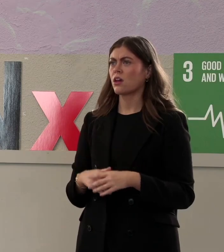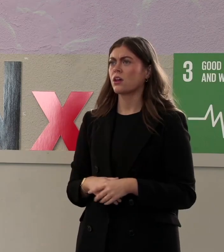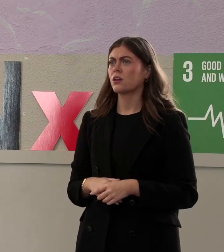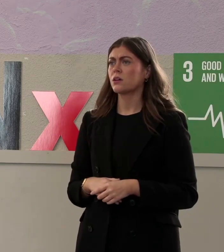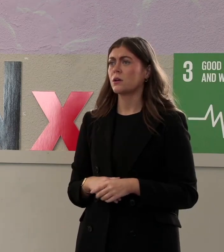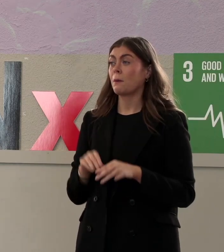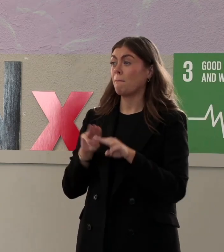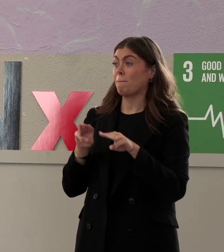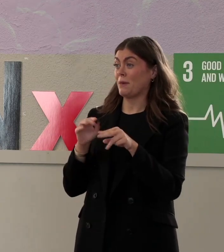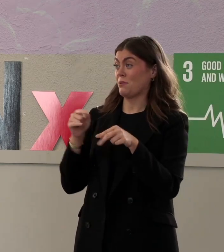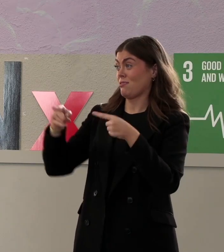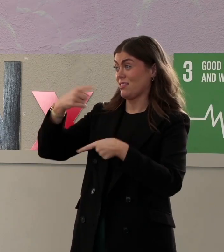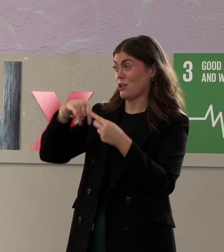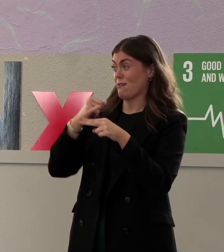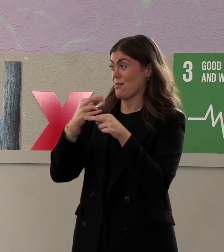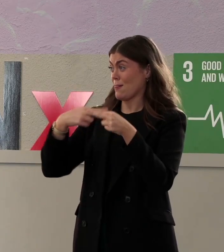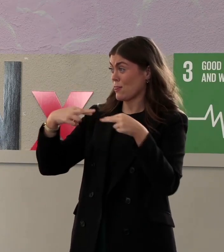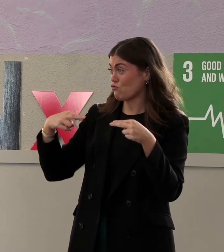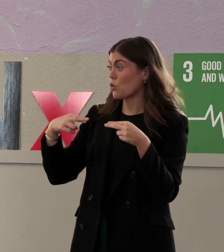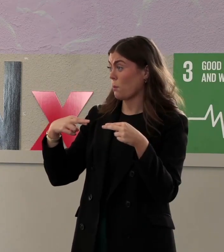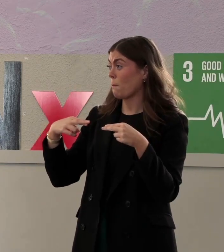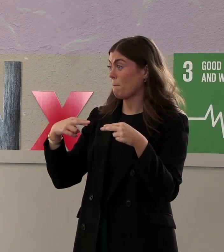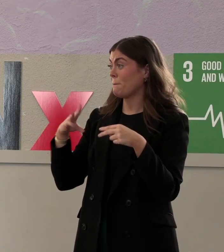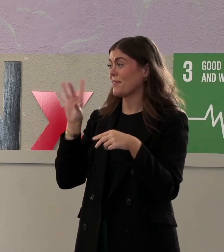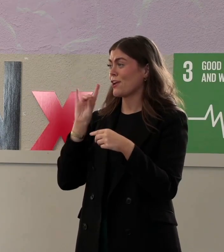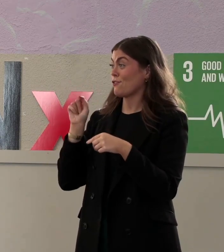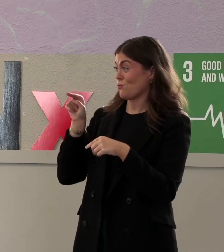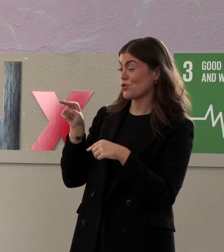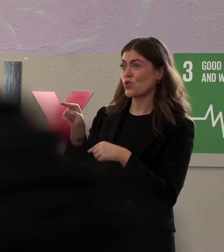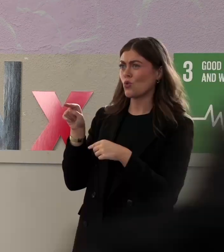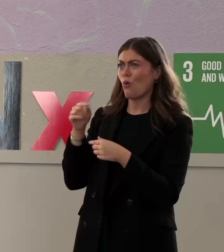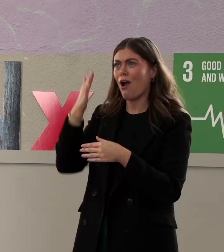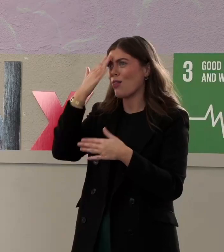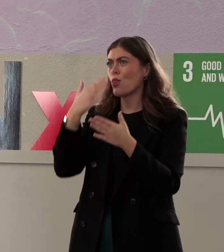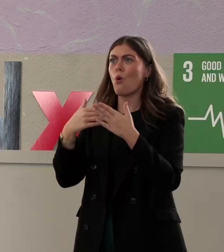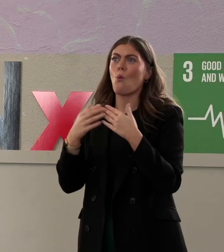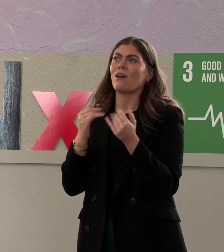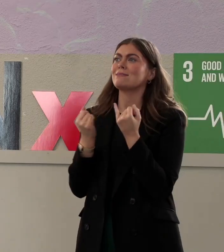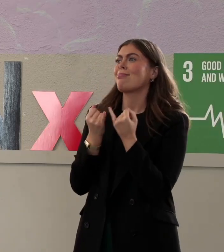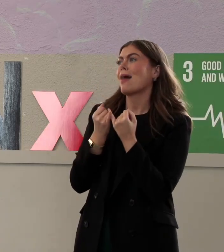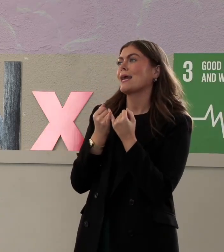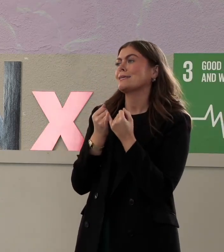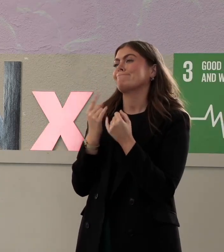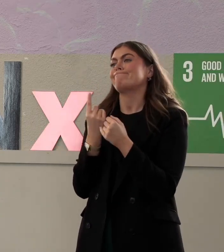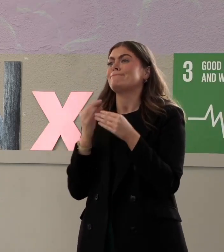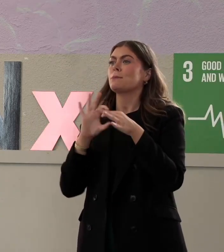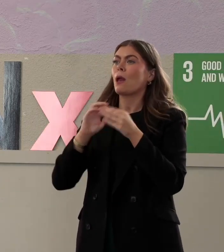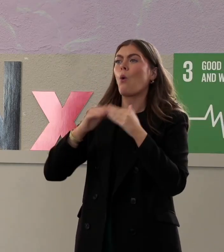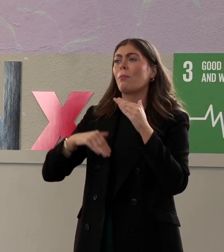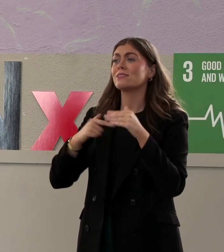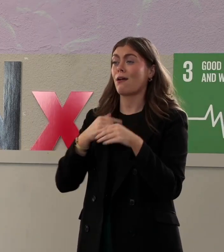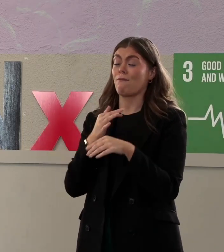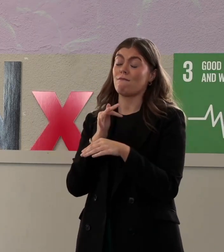People in this room today have heard from you, I know what homelessness is like. I come from a mid-staff family